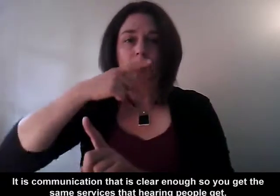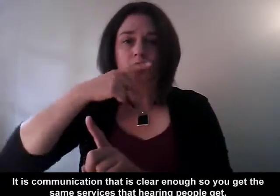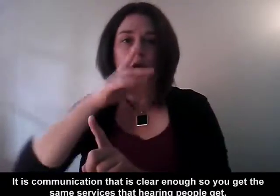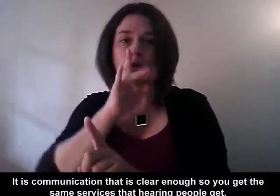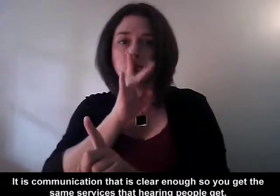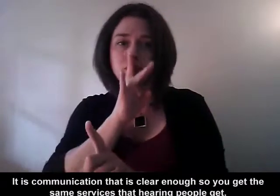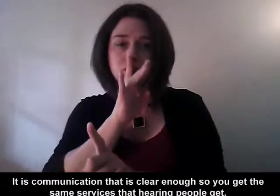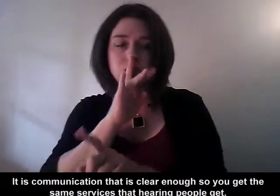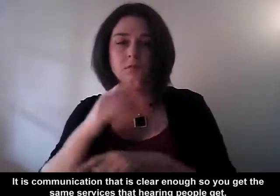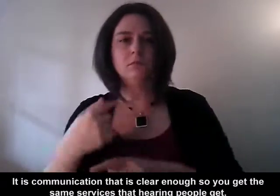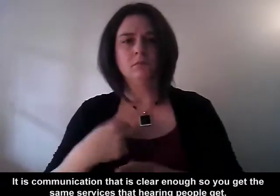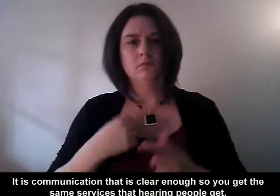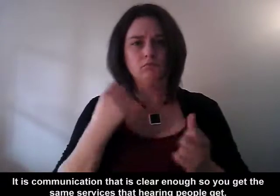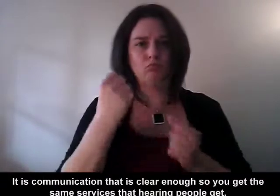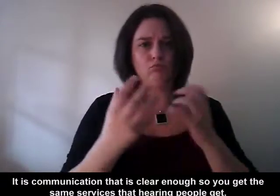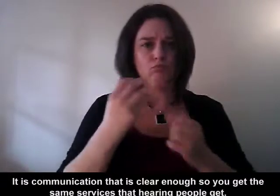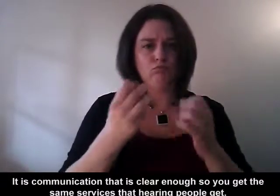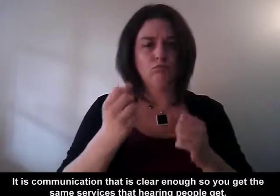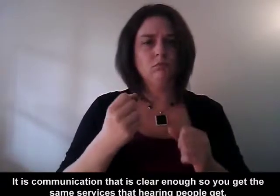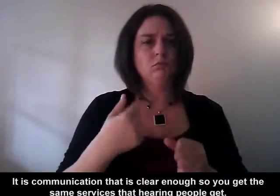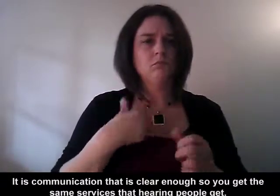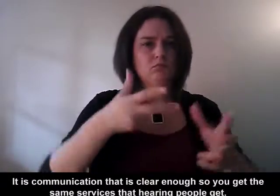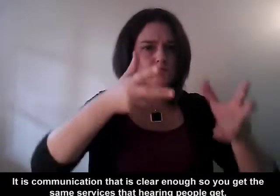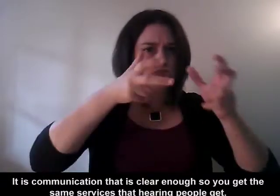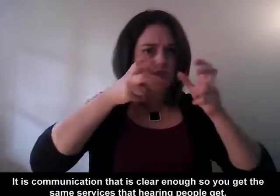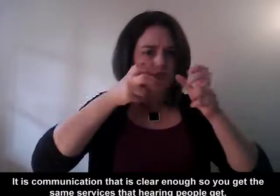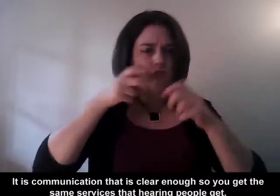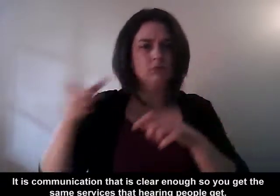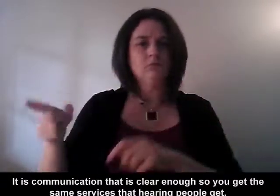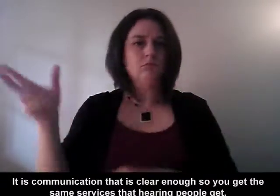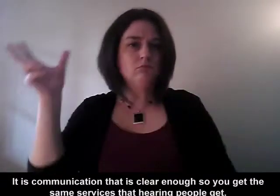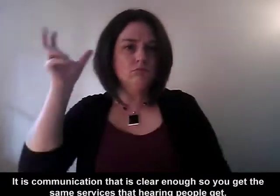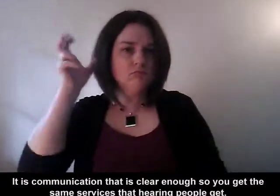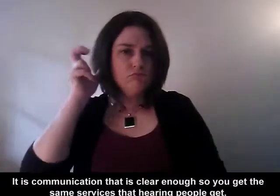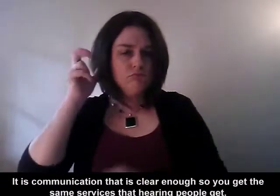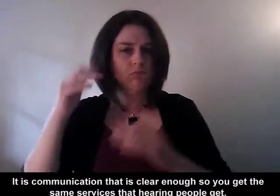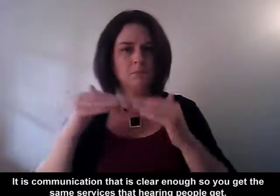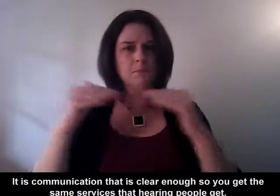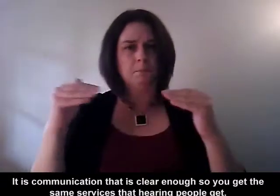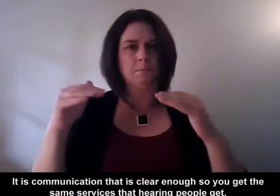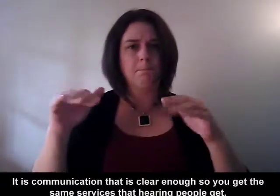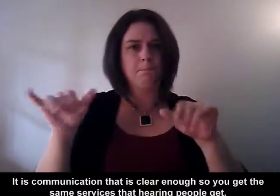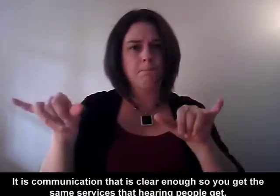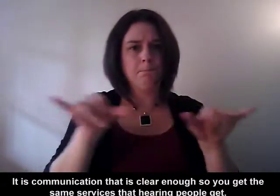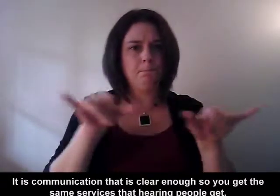It is communication that is clear enough so you get the same services that hearing people get.